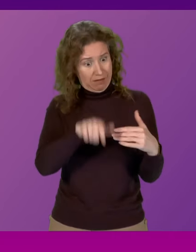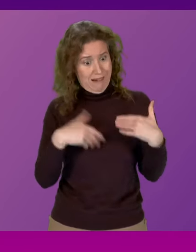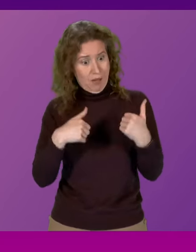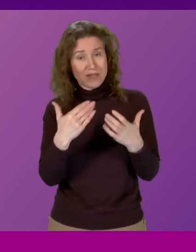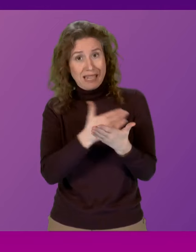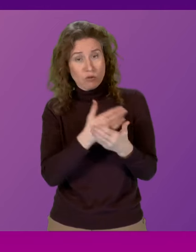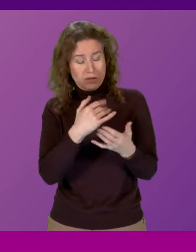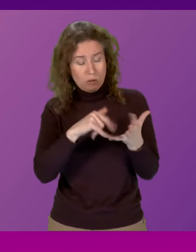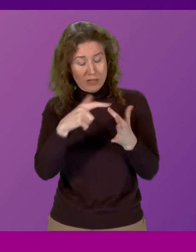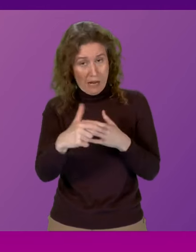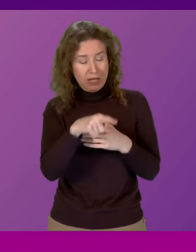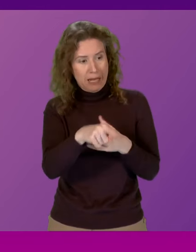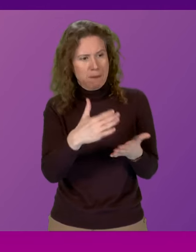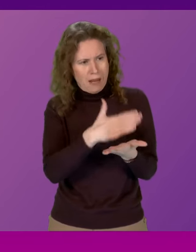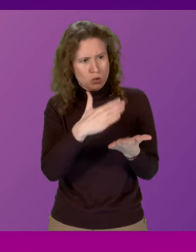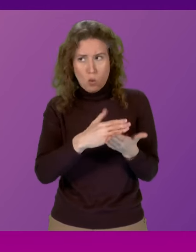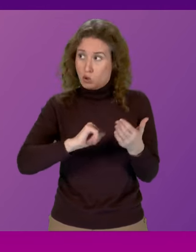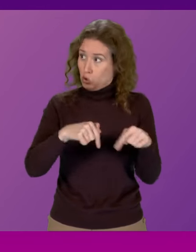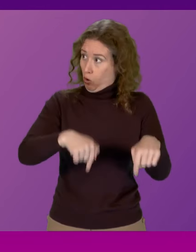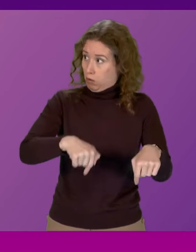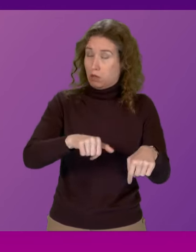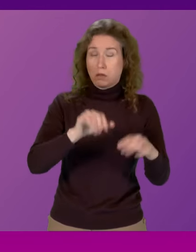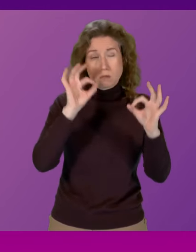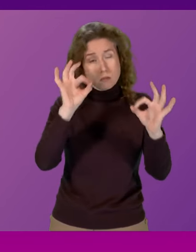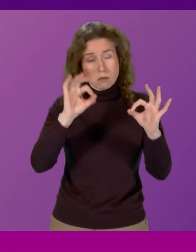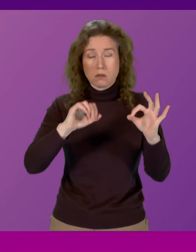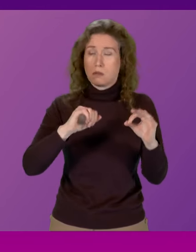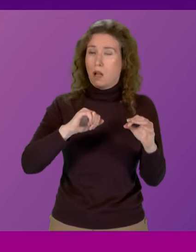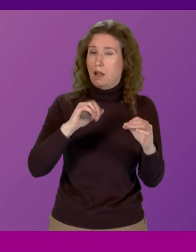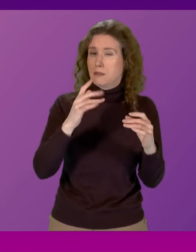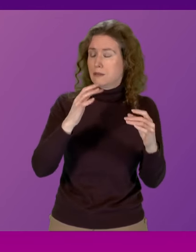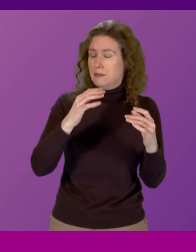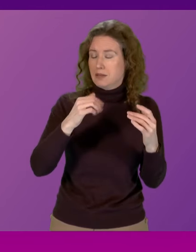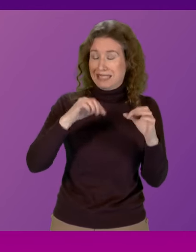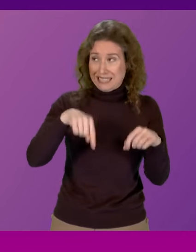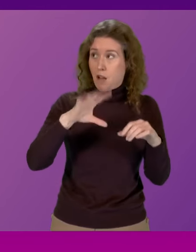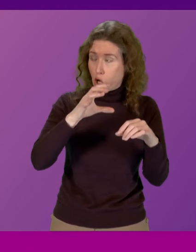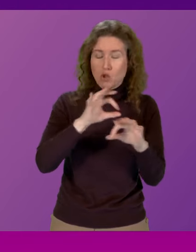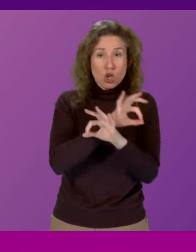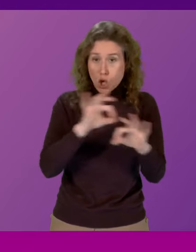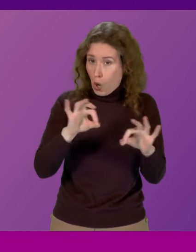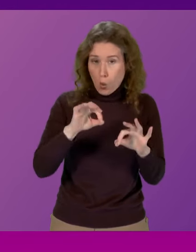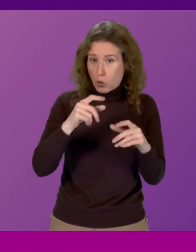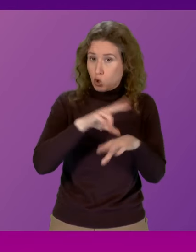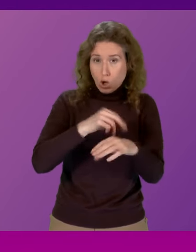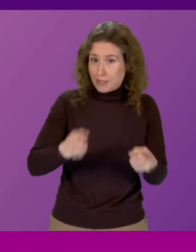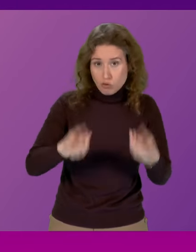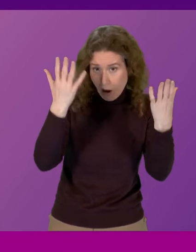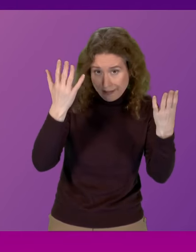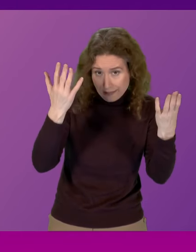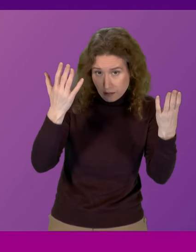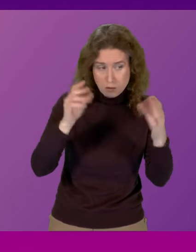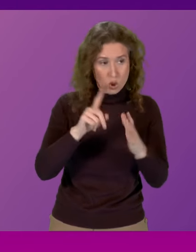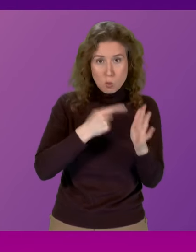ensured that Scotland was the country where there was not junior doctor strikes. On top of that, this is the Health Secretary